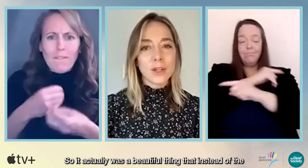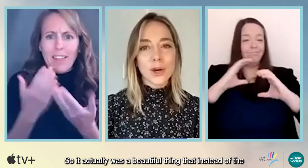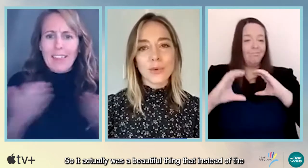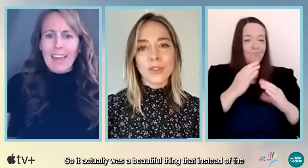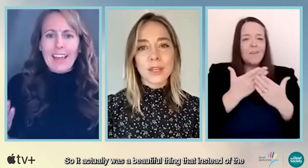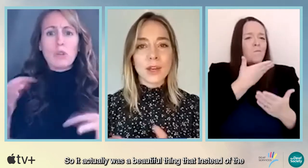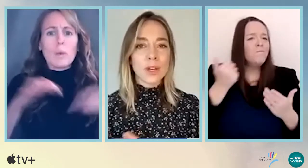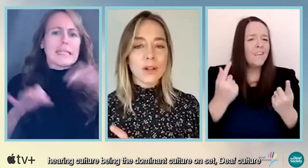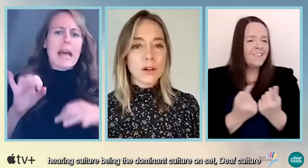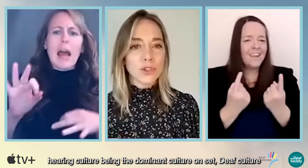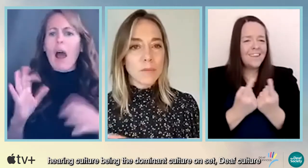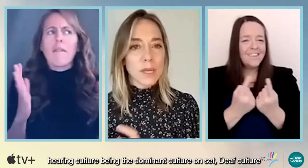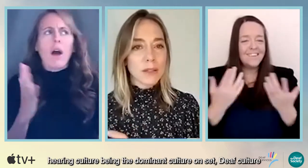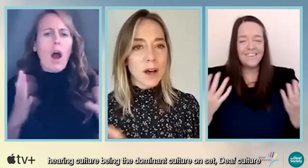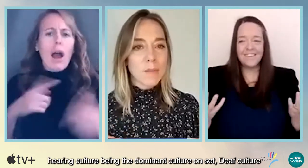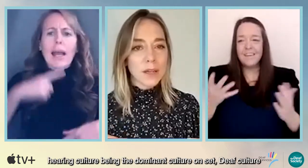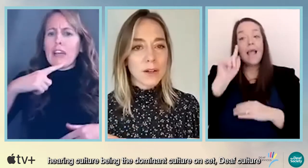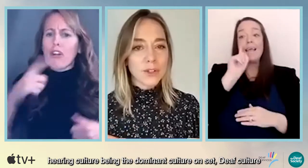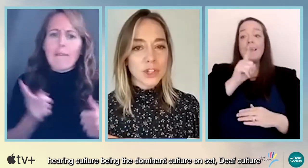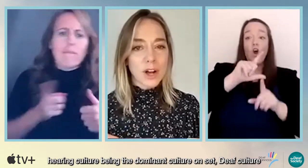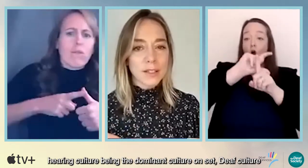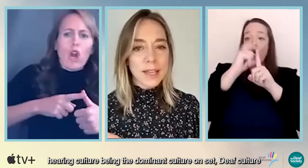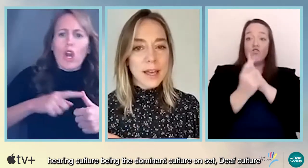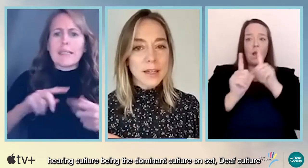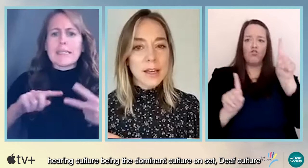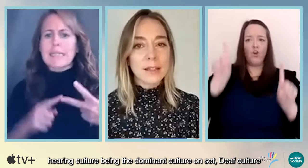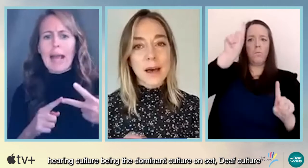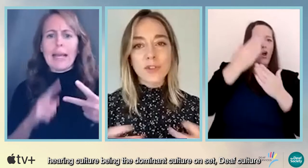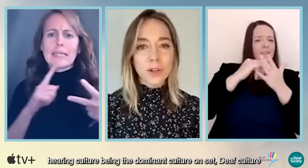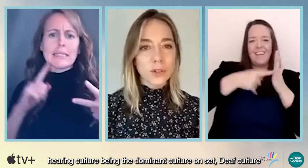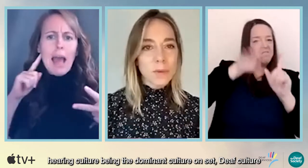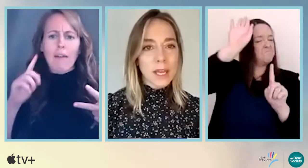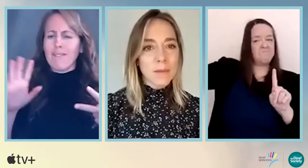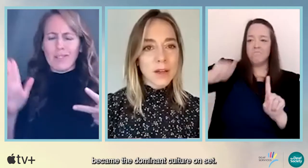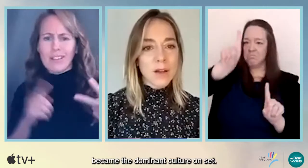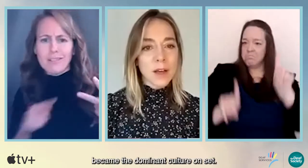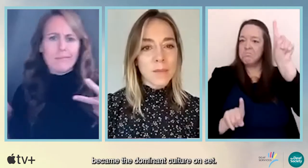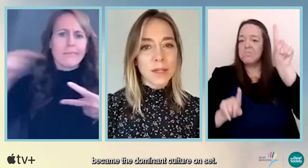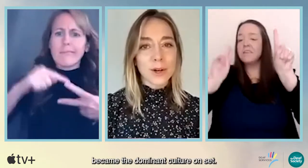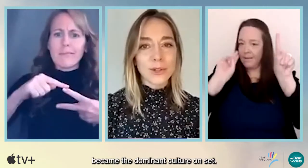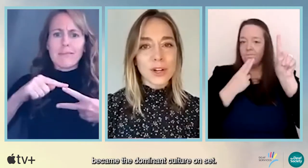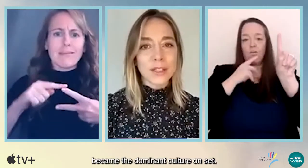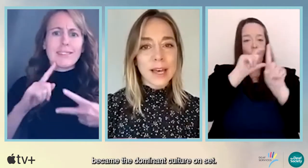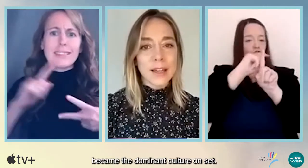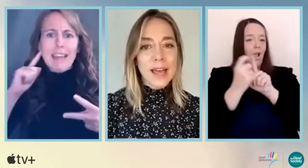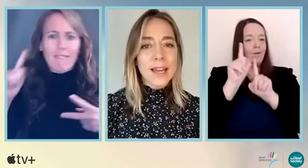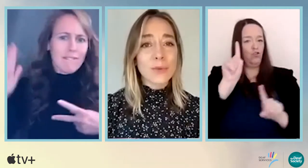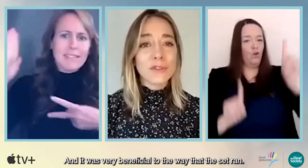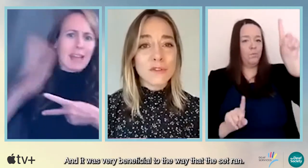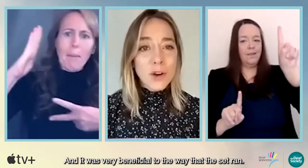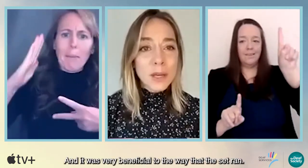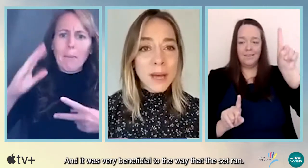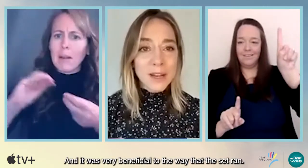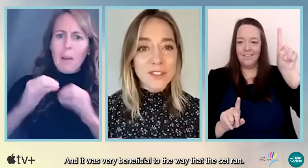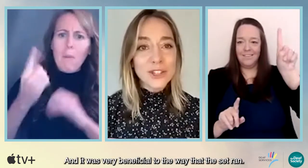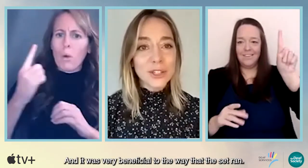you know, the hearing culture being the dominant culture on set, deaf culture became the dominant culture on set. And it was